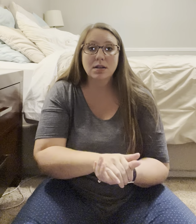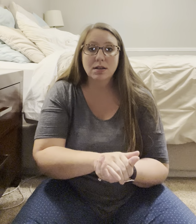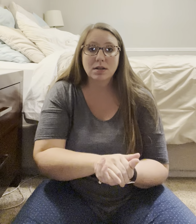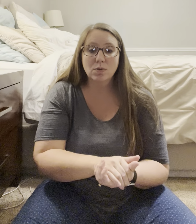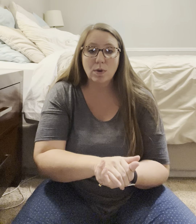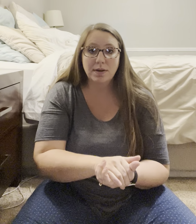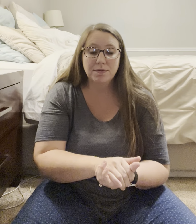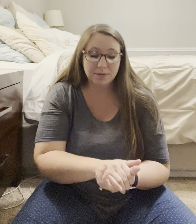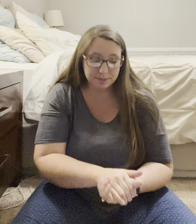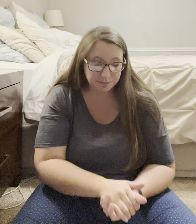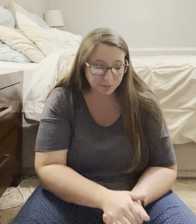wife.